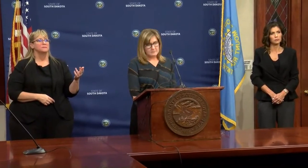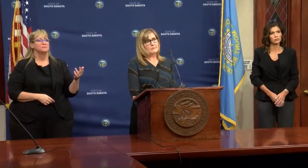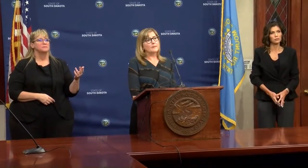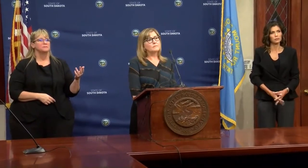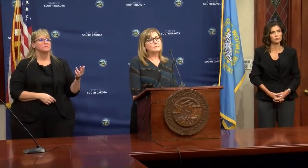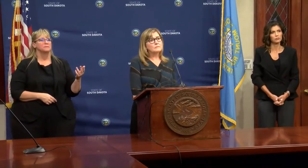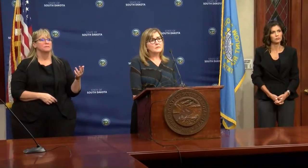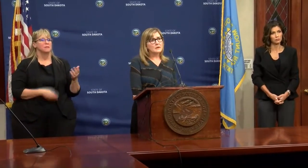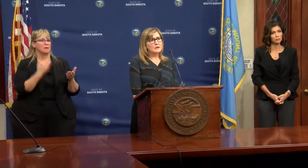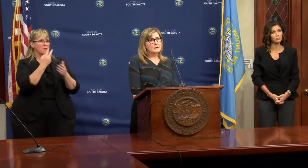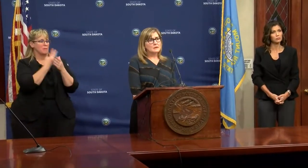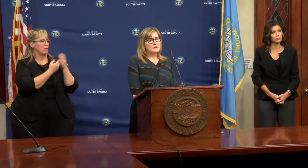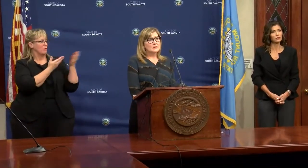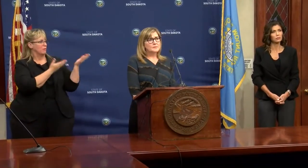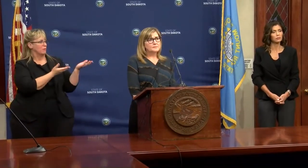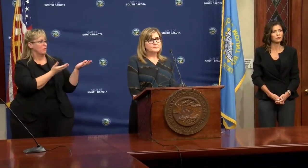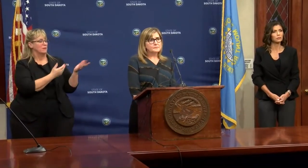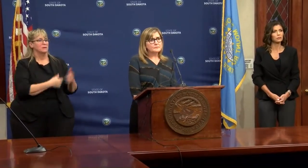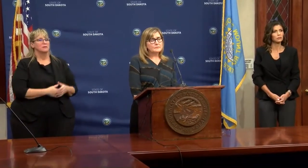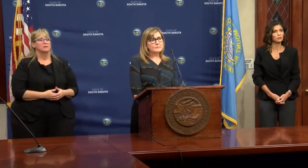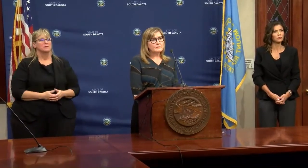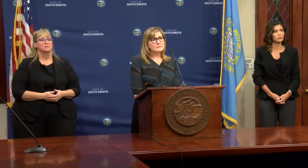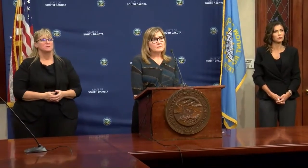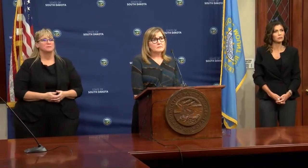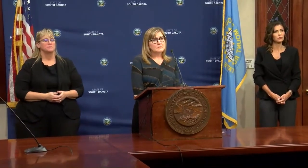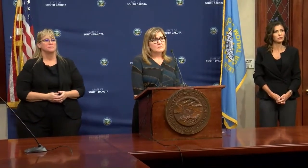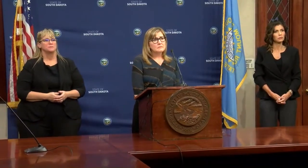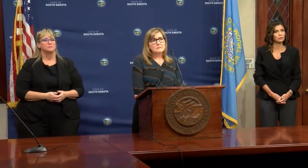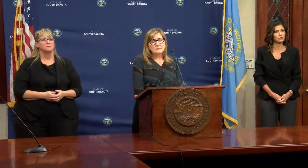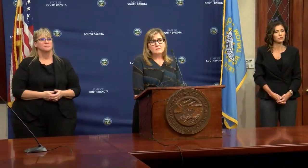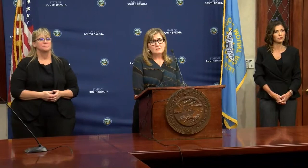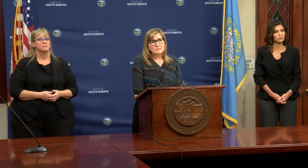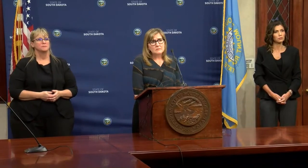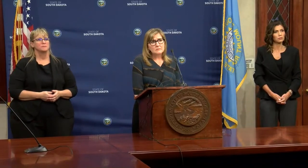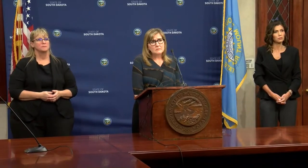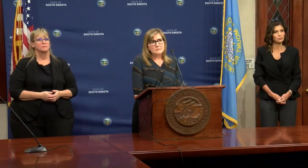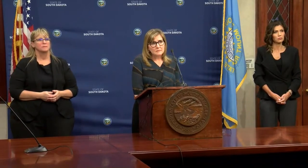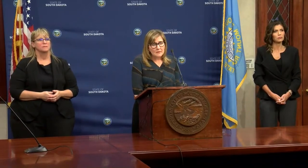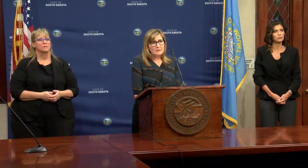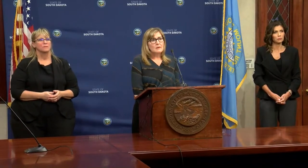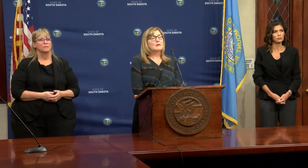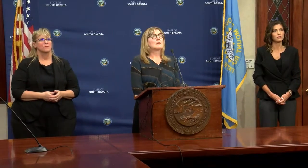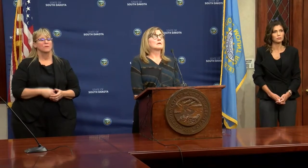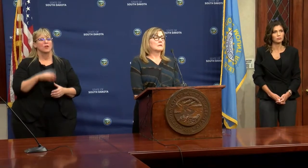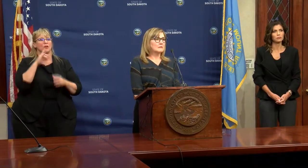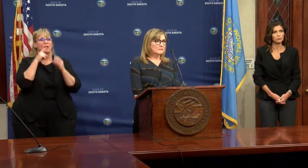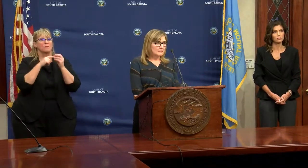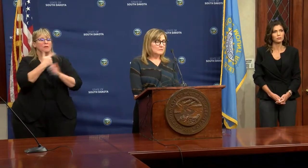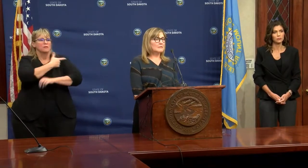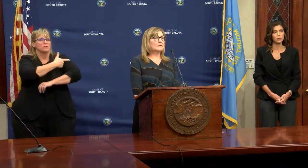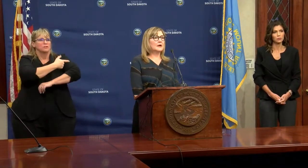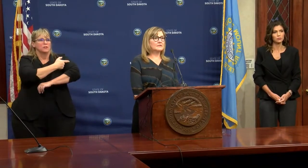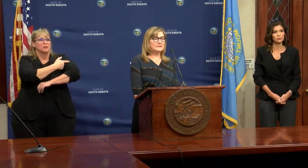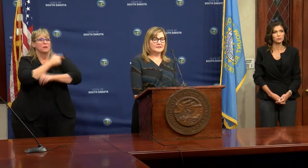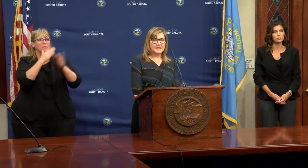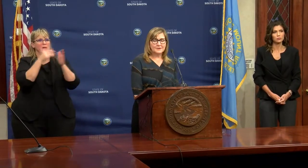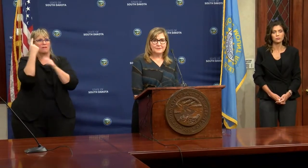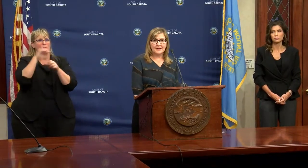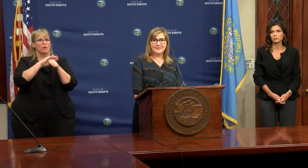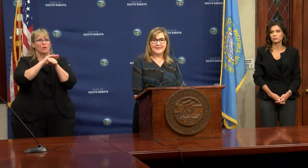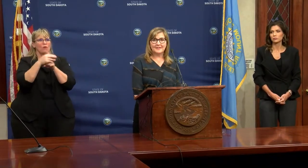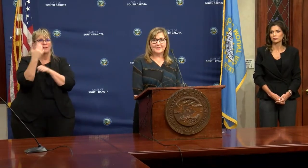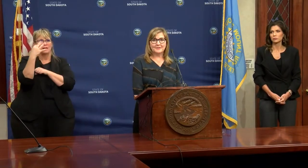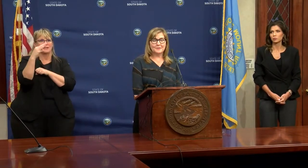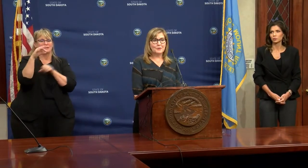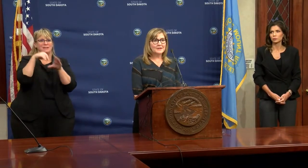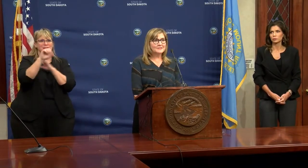I mean, both of you can answer this, but what is the immunization plan for COVID-19 in South Dakota? Excellent. Thank